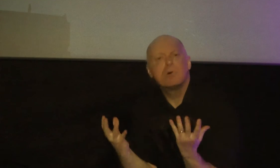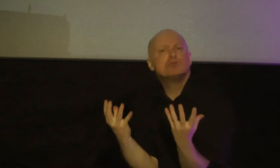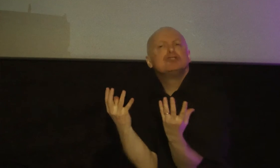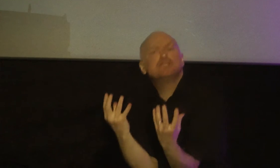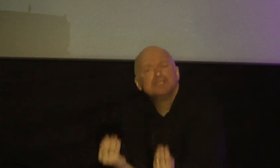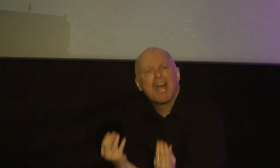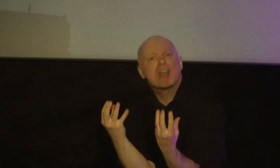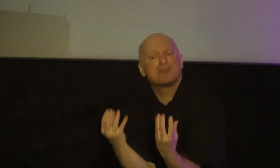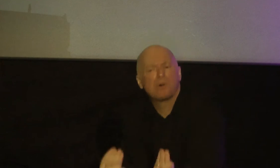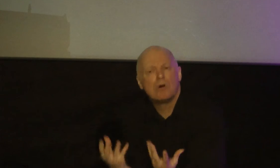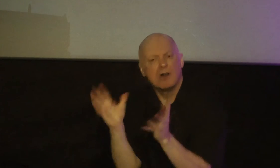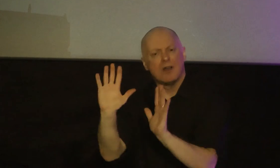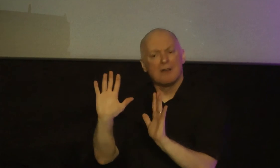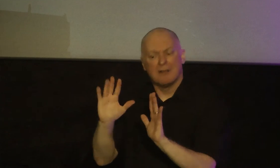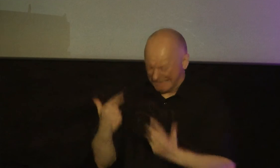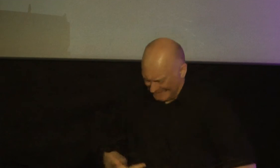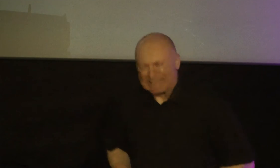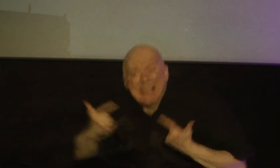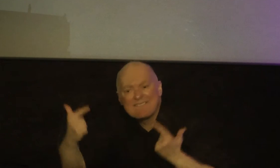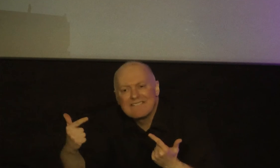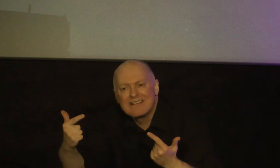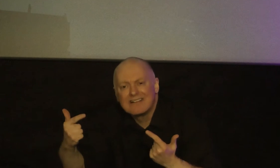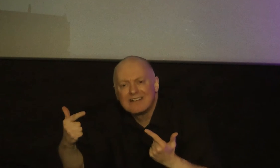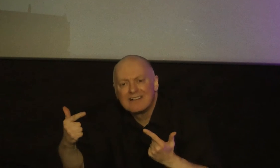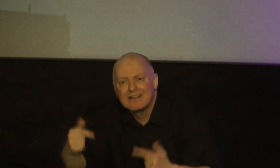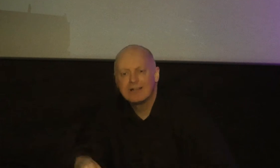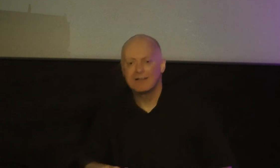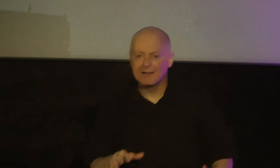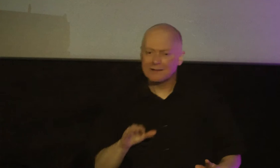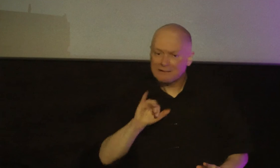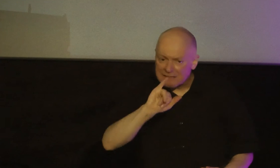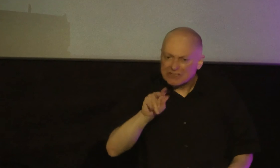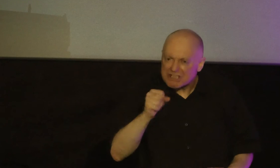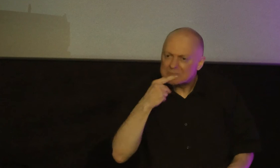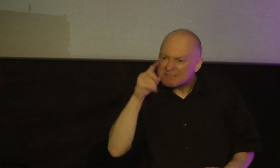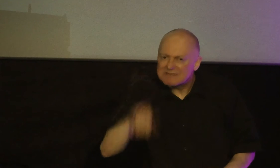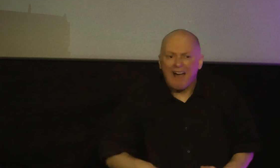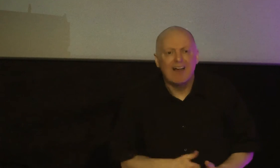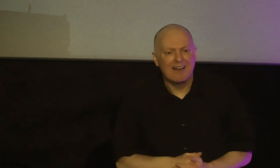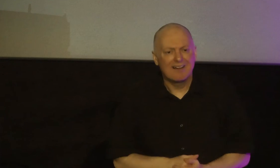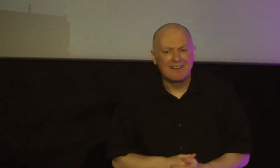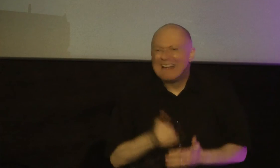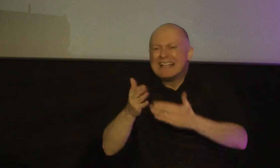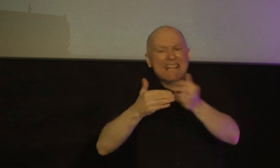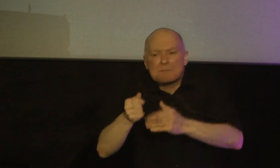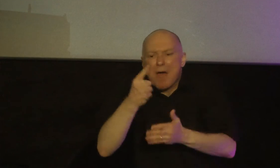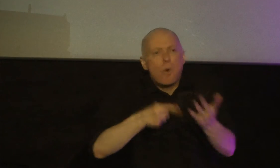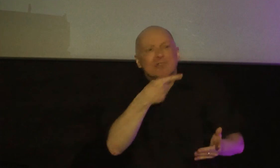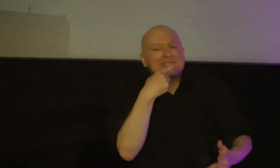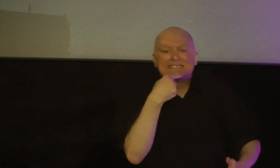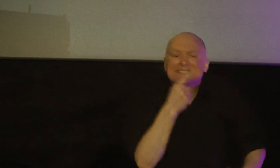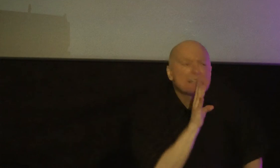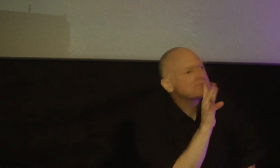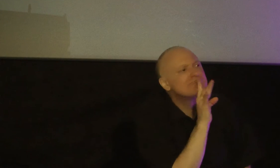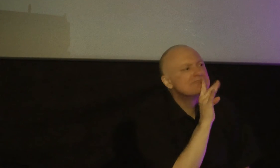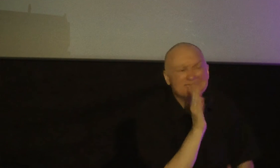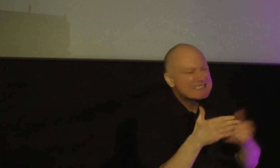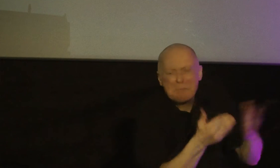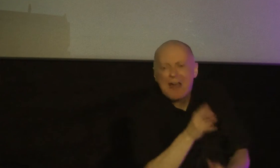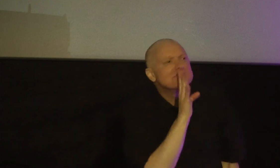theological living that's what james would say it doesn't matter what you say doesn't matter what you say you